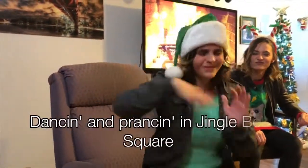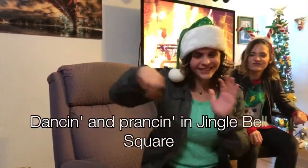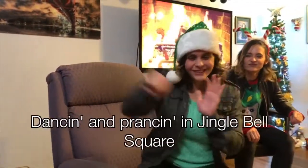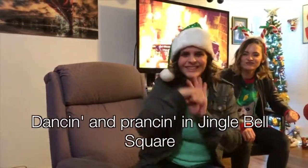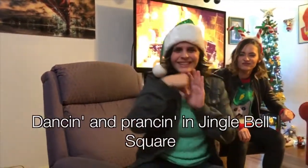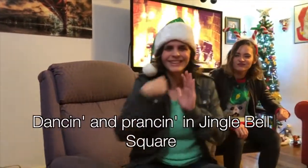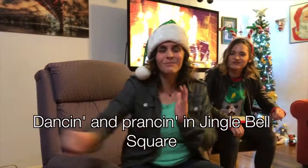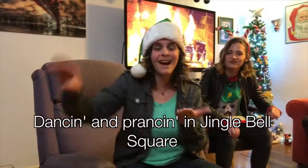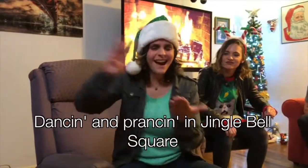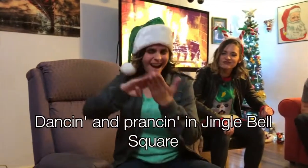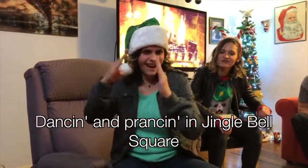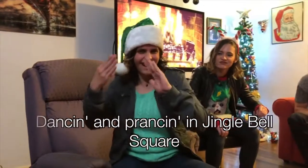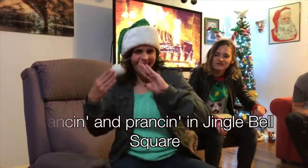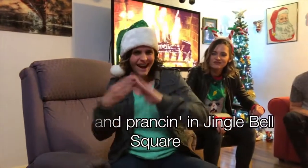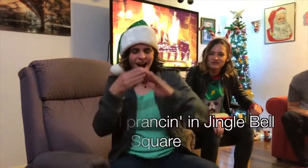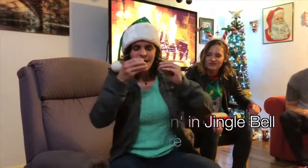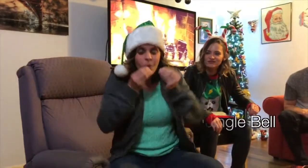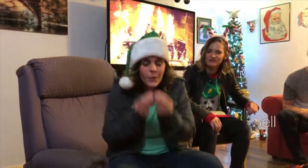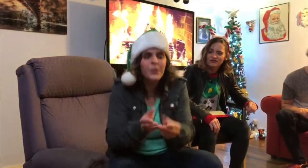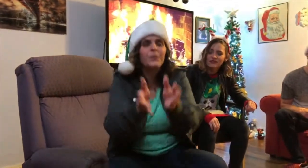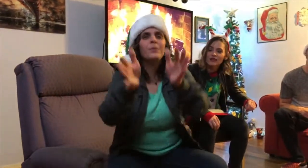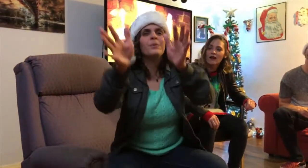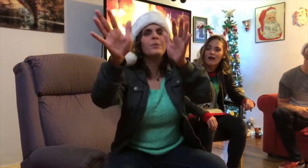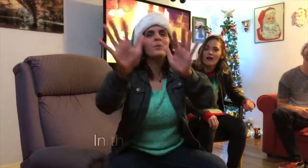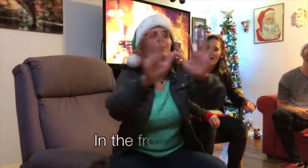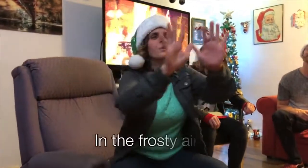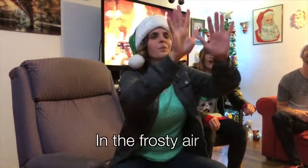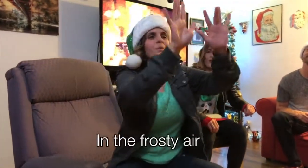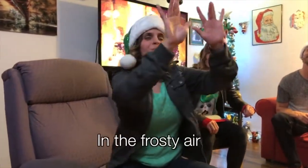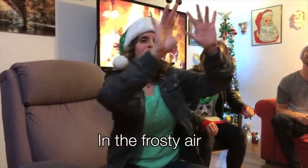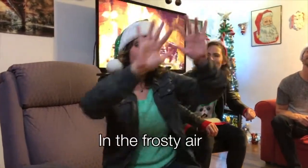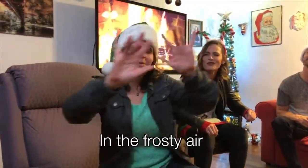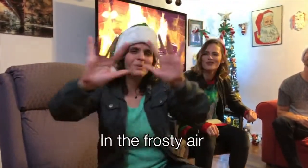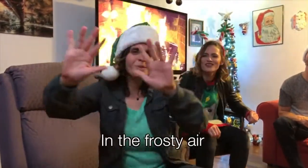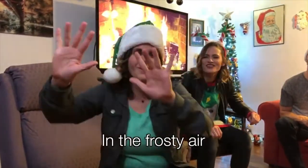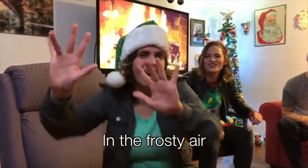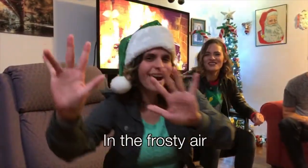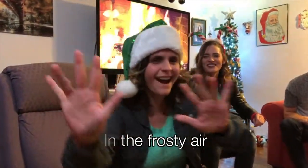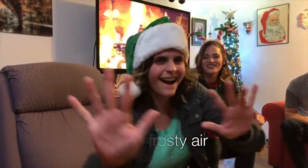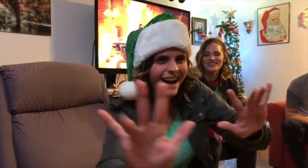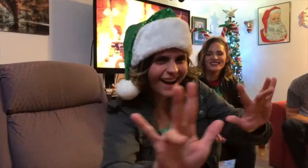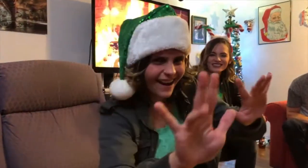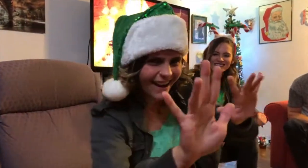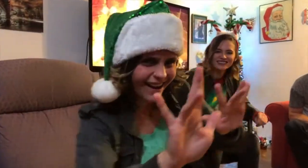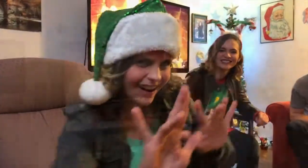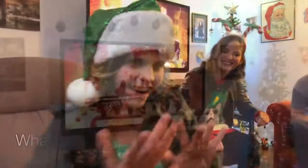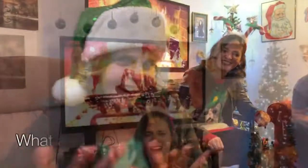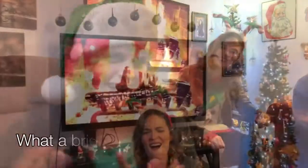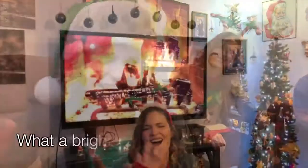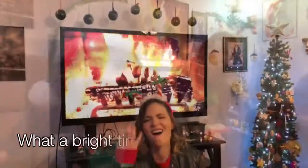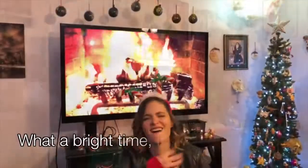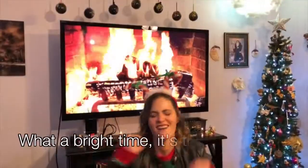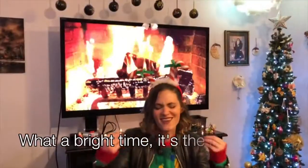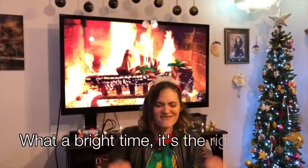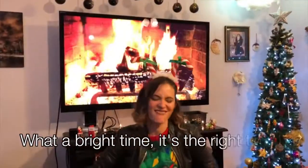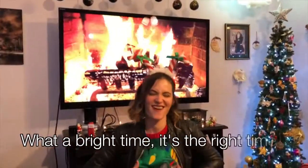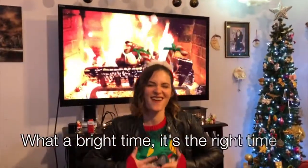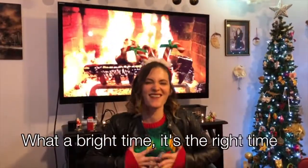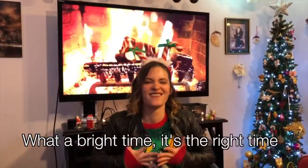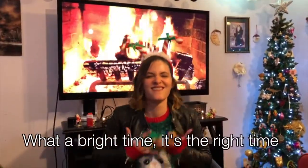in Jingle Bell Square In the frosty air What a bright time,